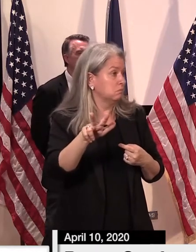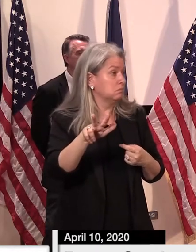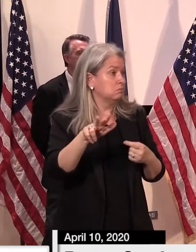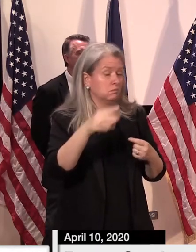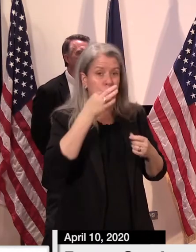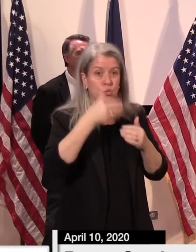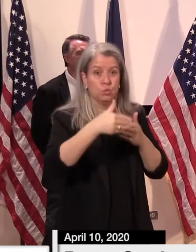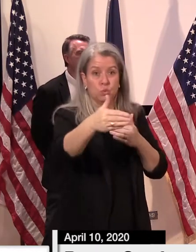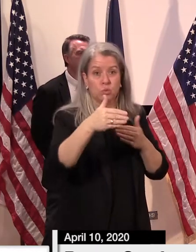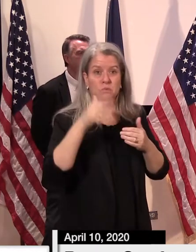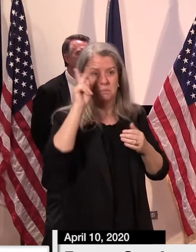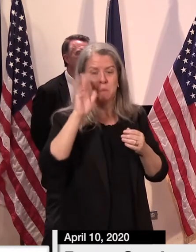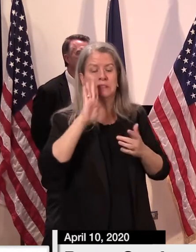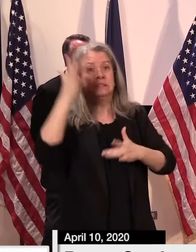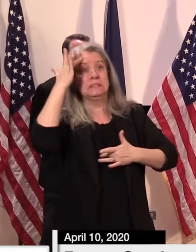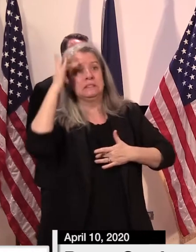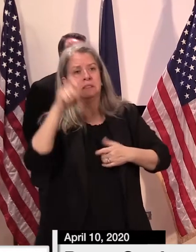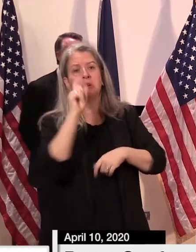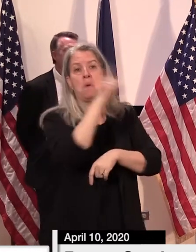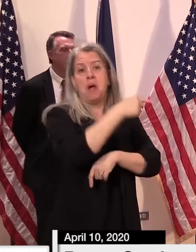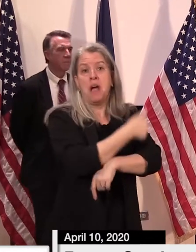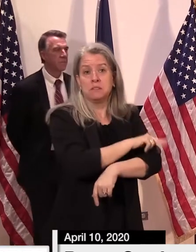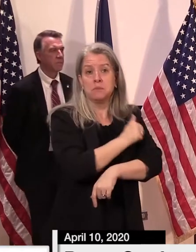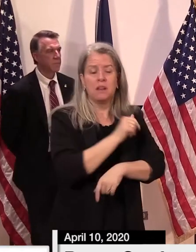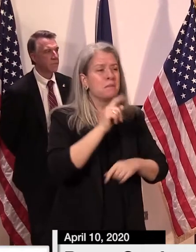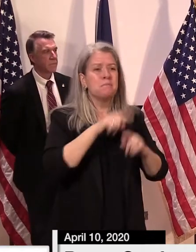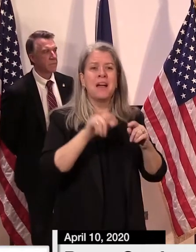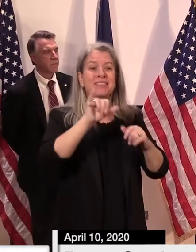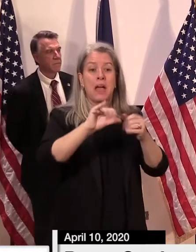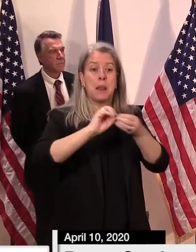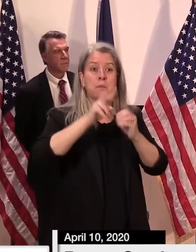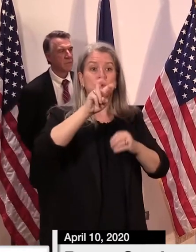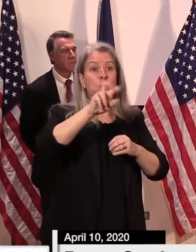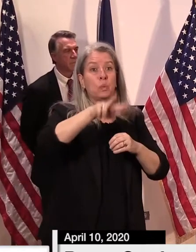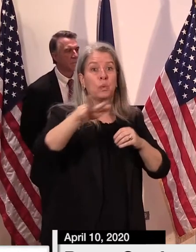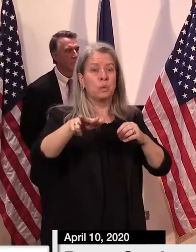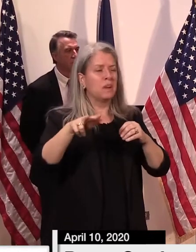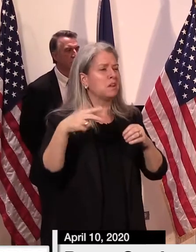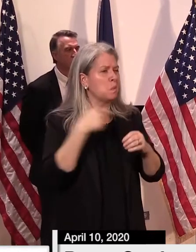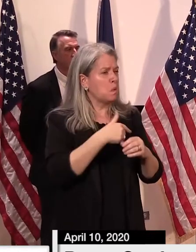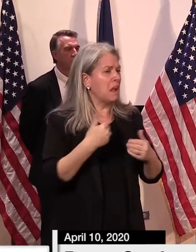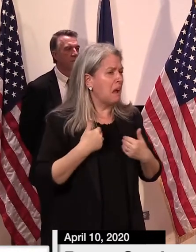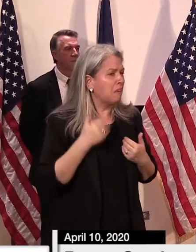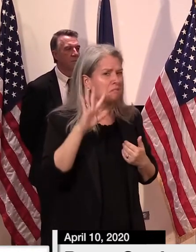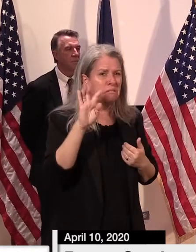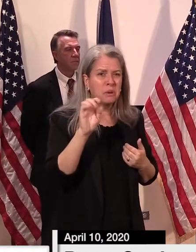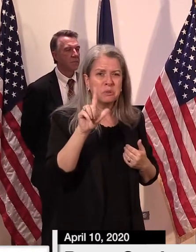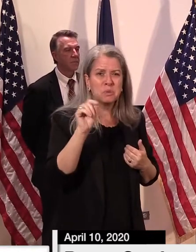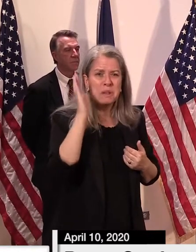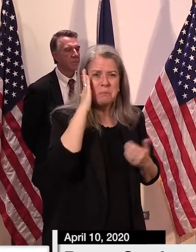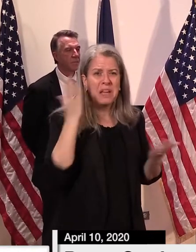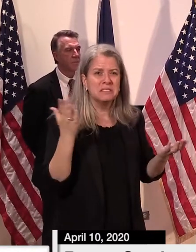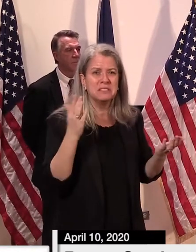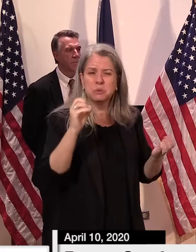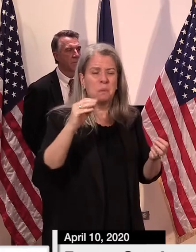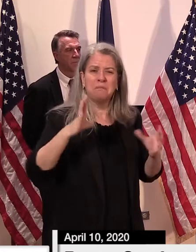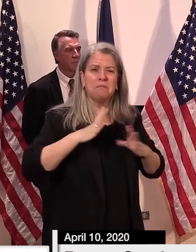the weeks ahead, all safely below our current capacity of approximately 420 beds.